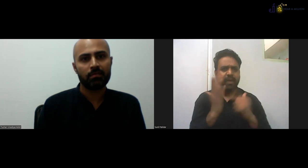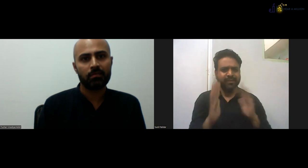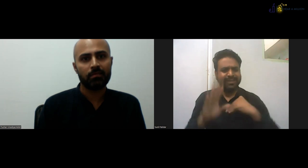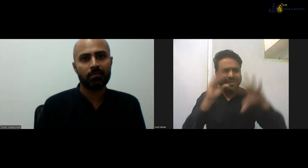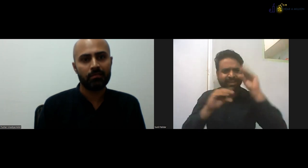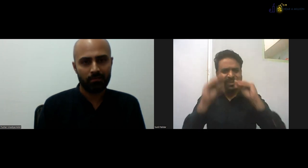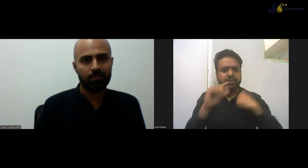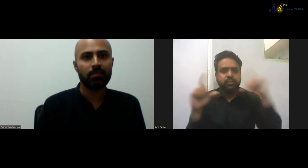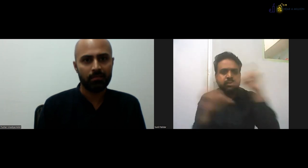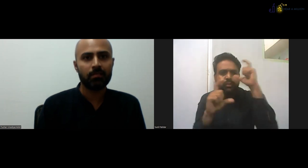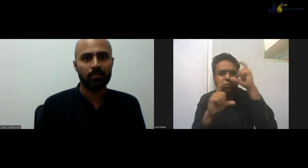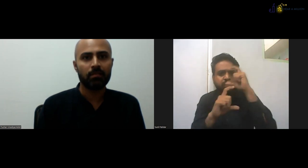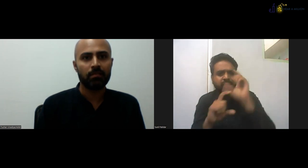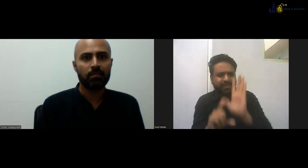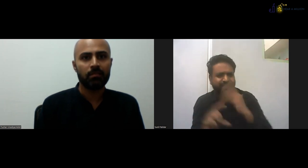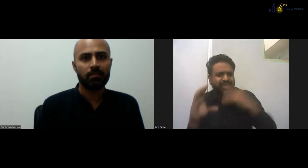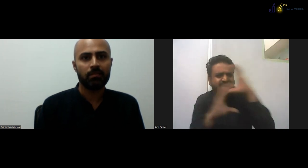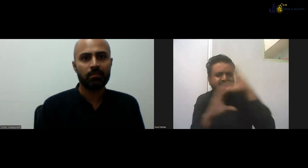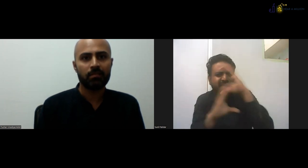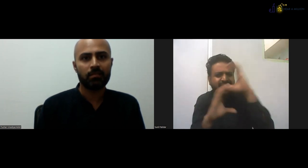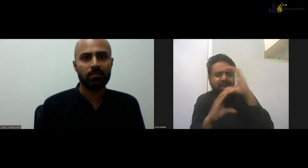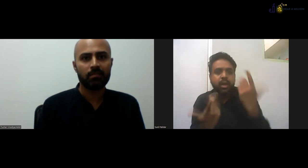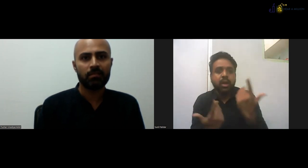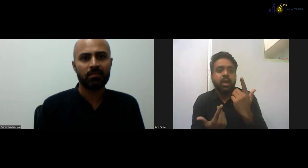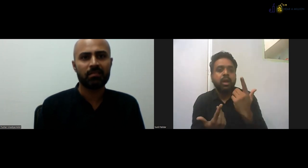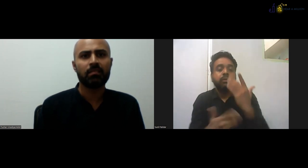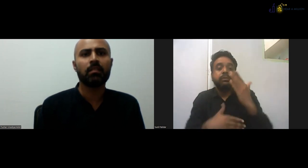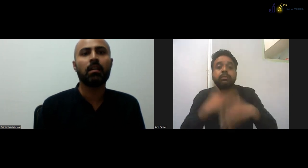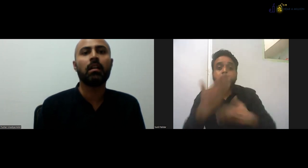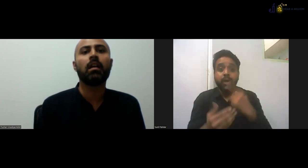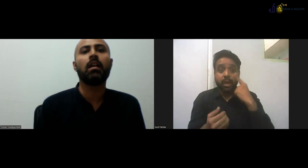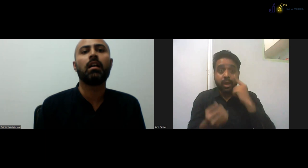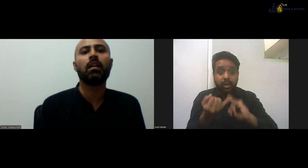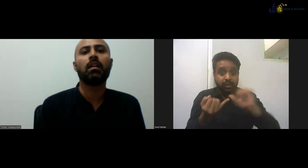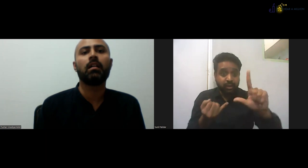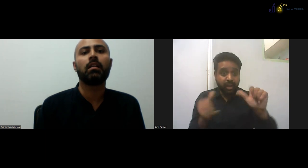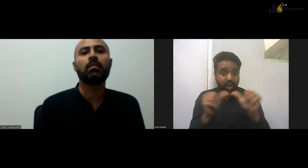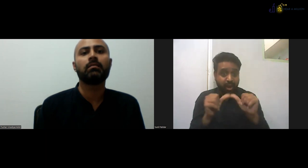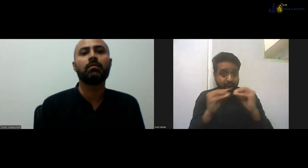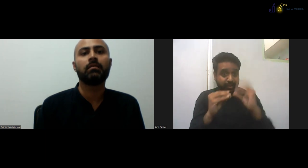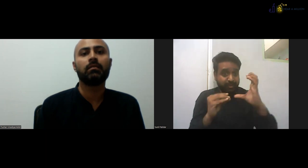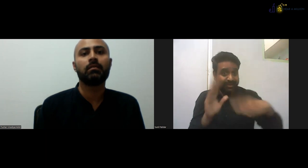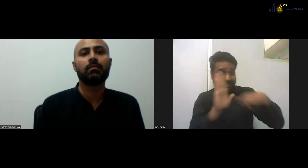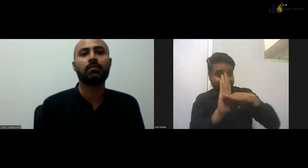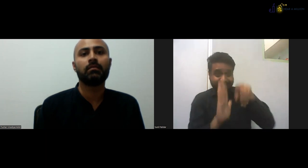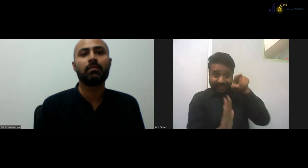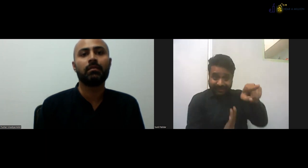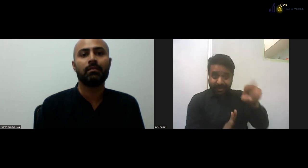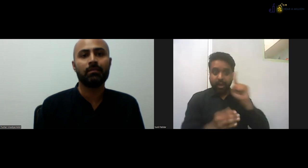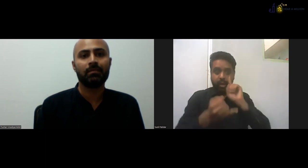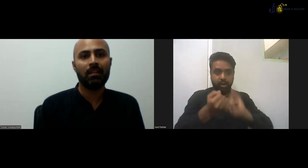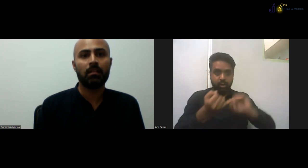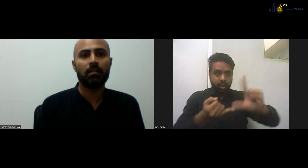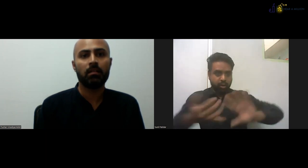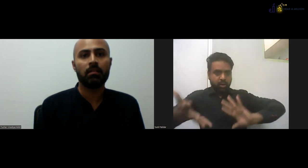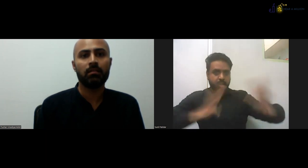to 12th class, we had a subject, you know, but I got confused how to proceed with it. Later on, when we saw that